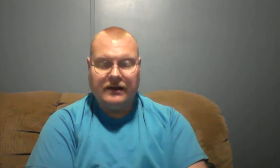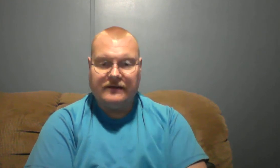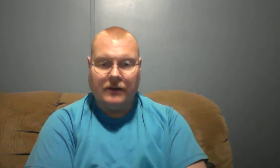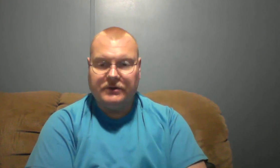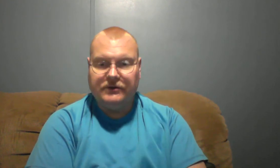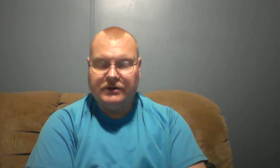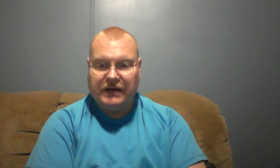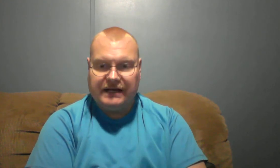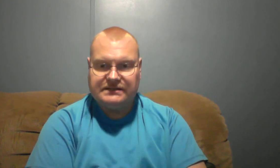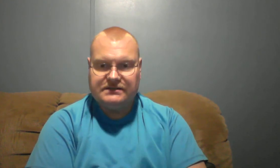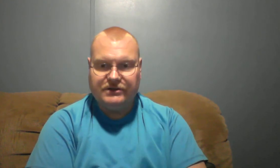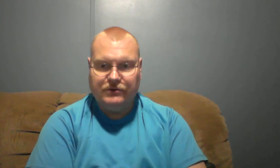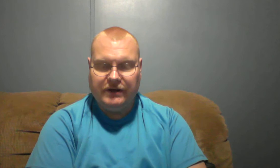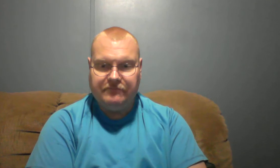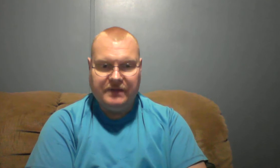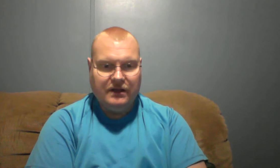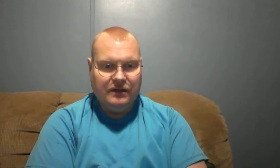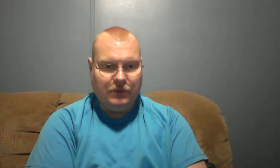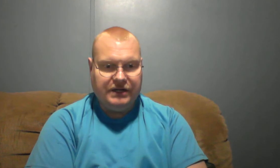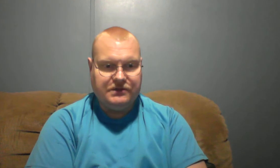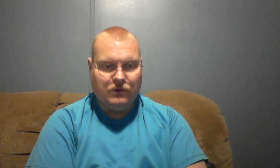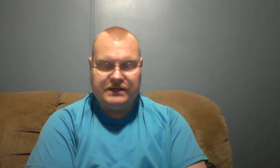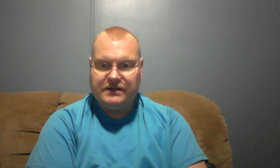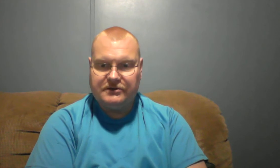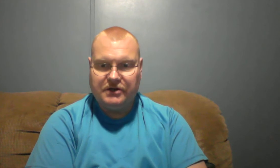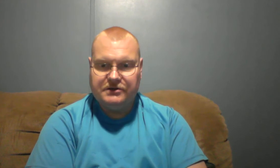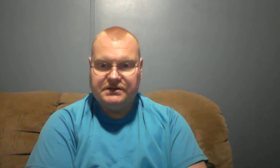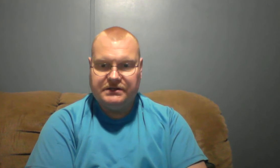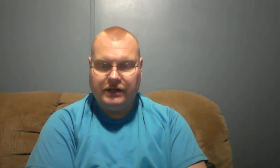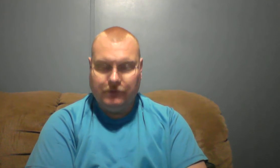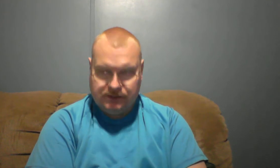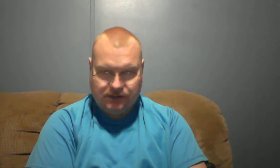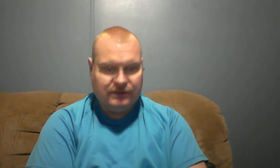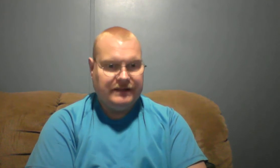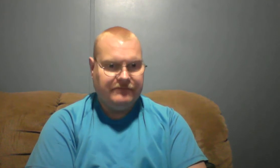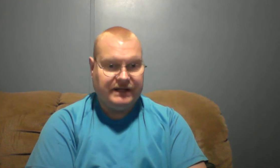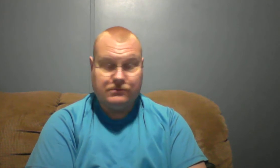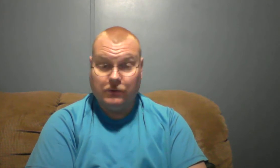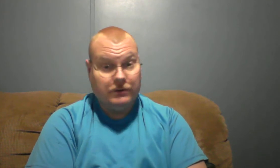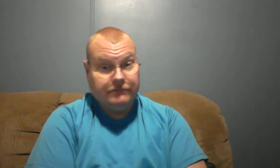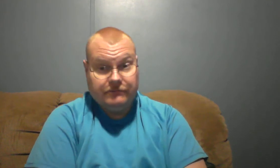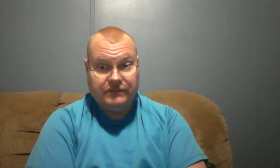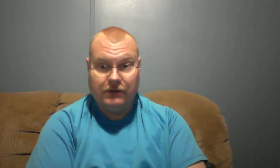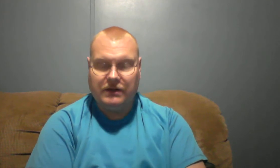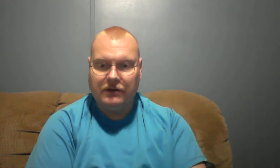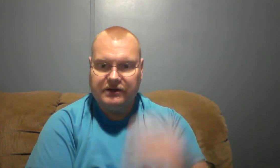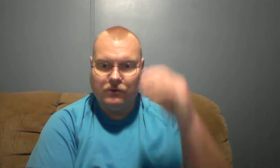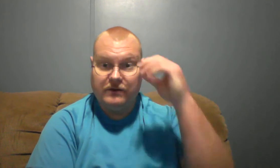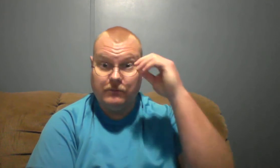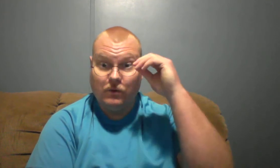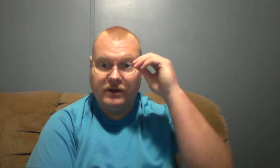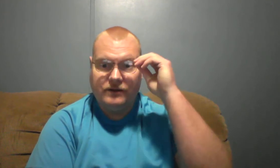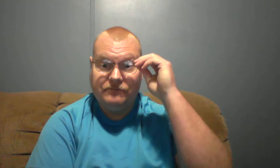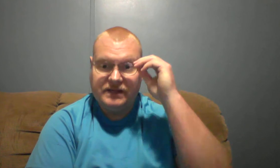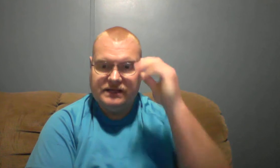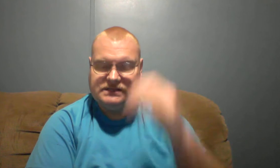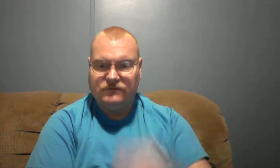opportunity arises to preach in one of these other churches. You know, we're certainly, that's what we're, you know, called to do on one of the several